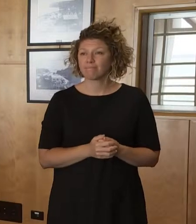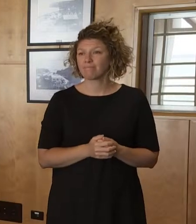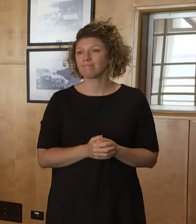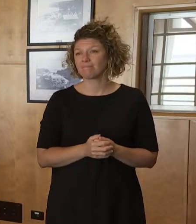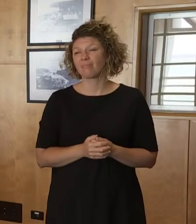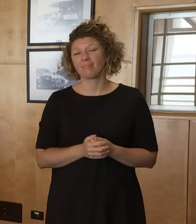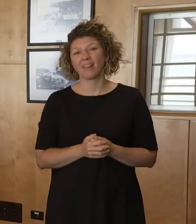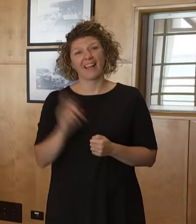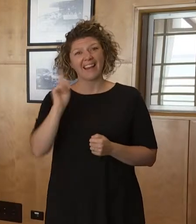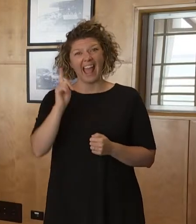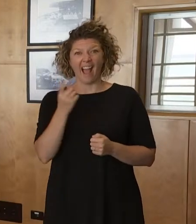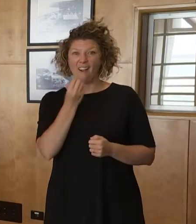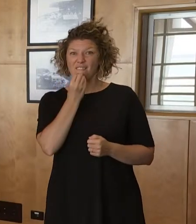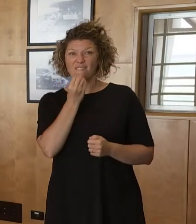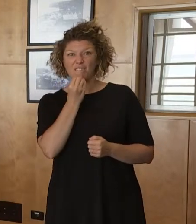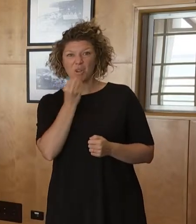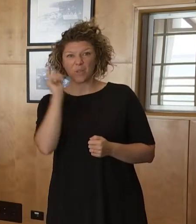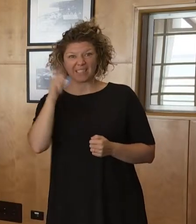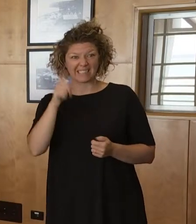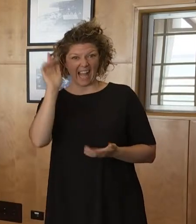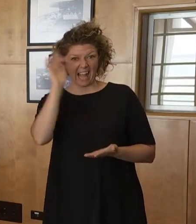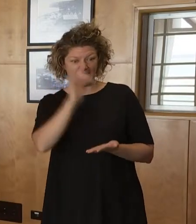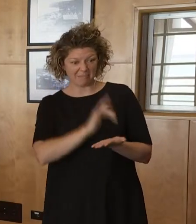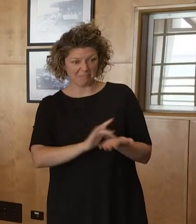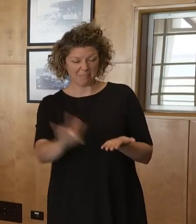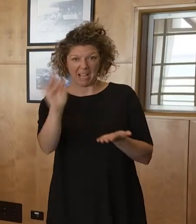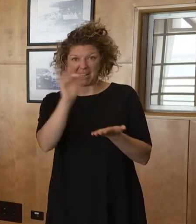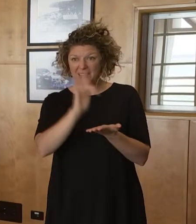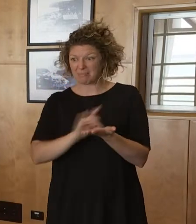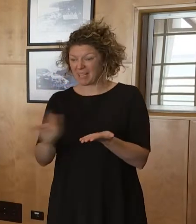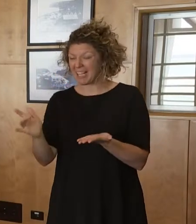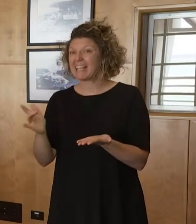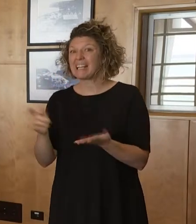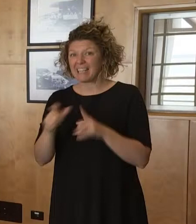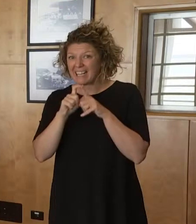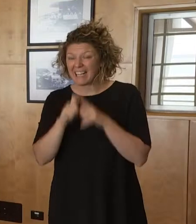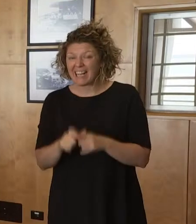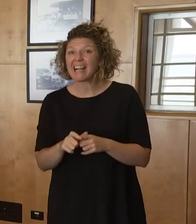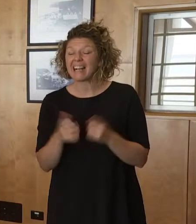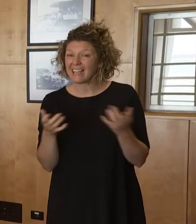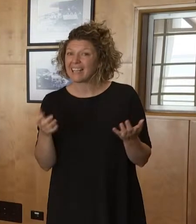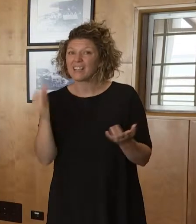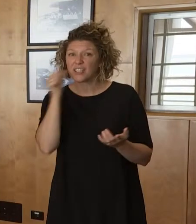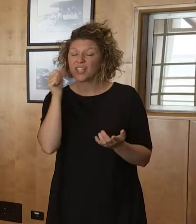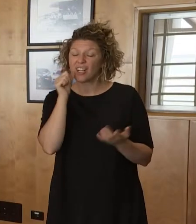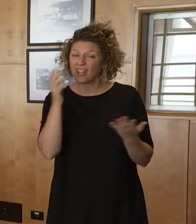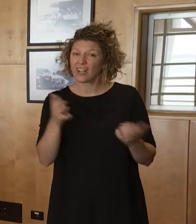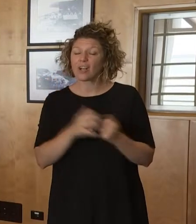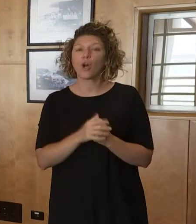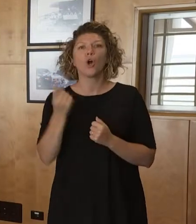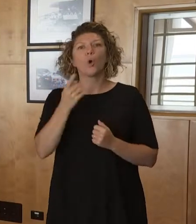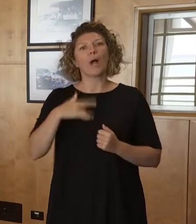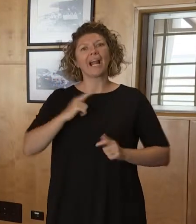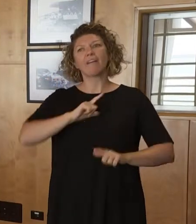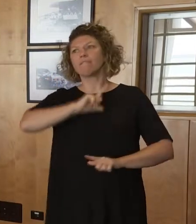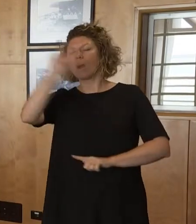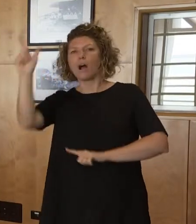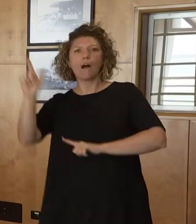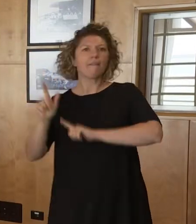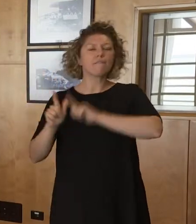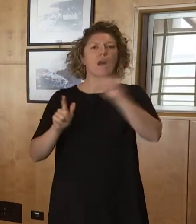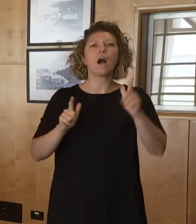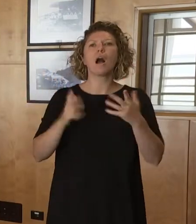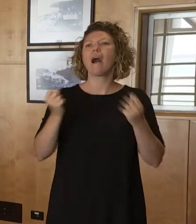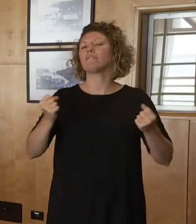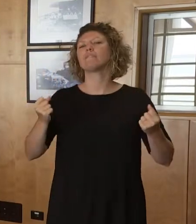into the territory has certainly been impacted. I just have some advice for residents in remote communities. We're advised that